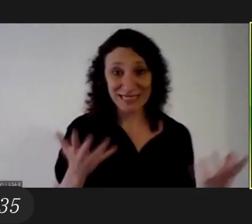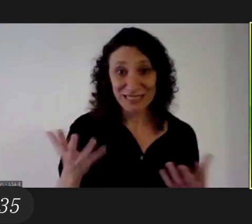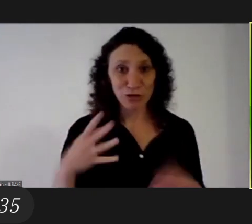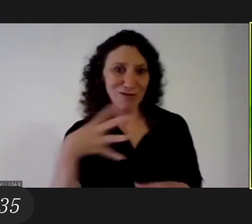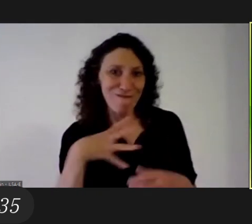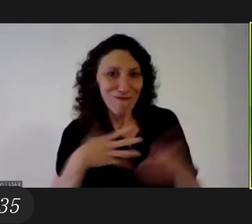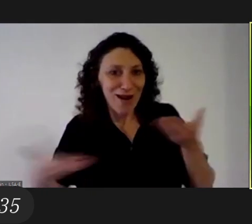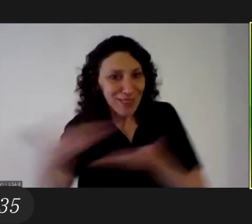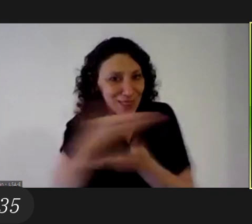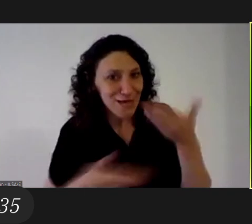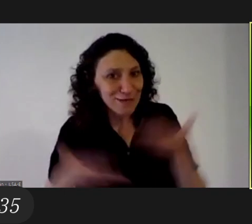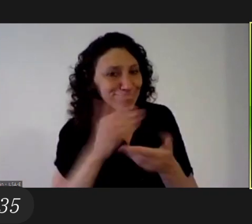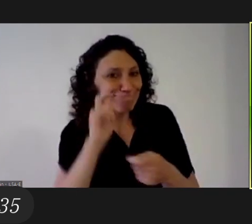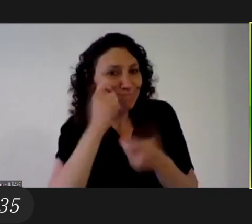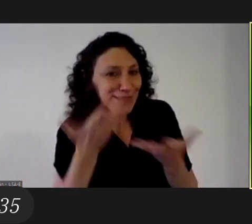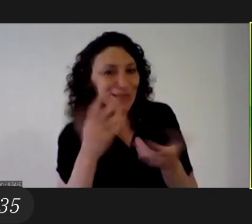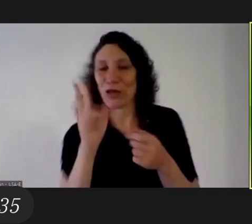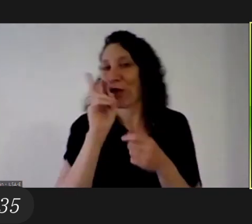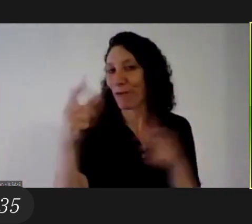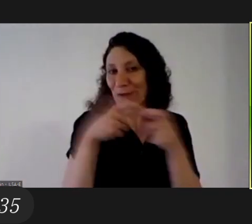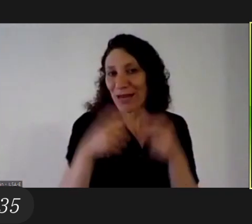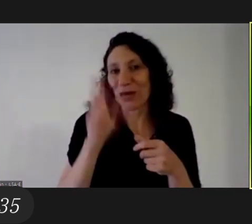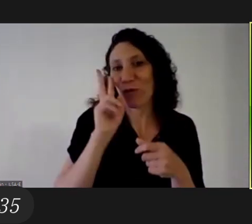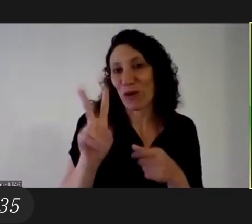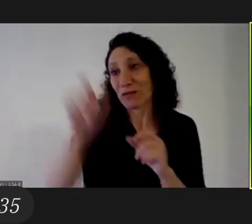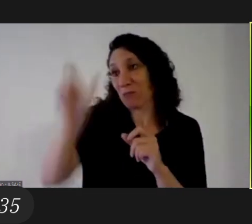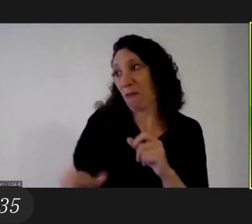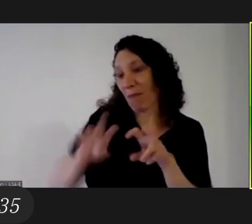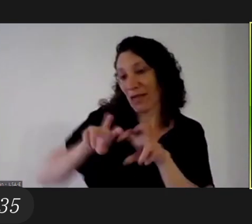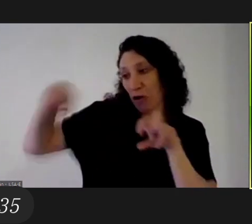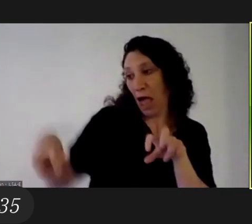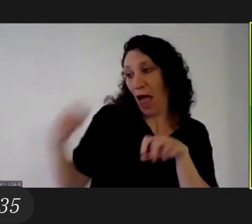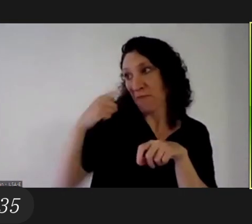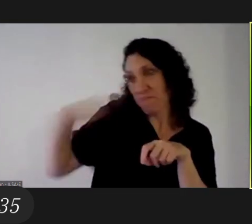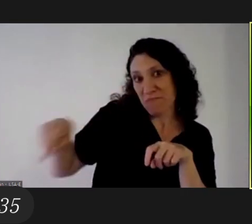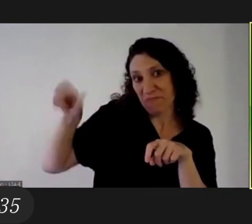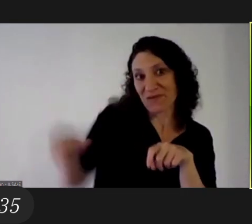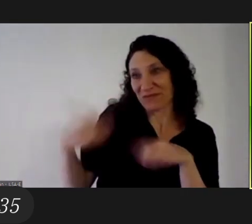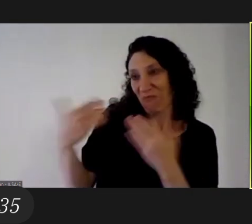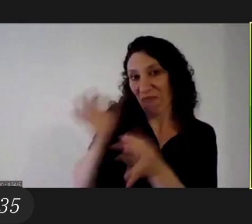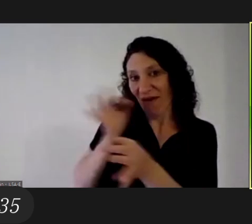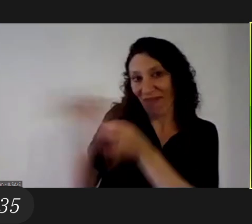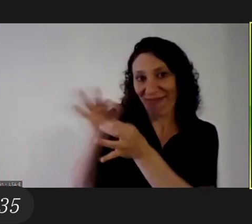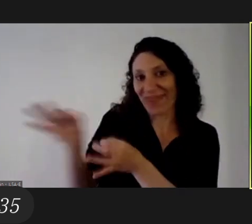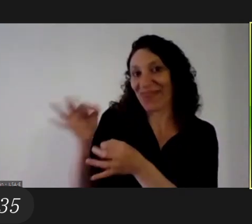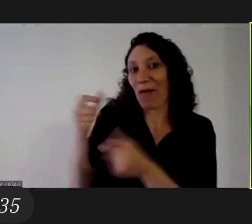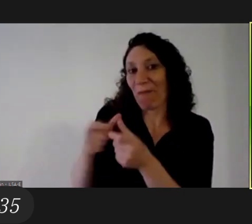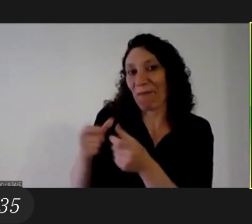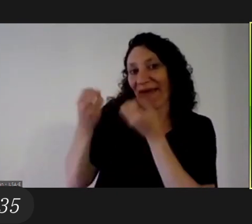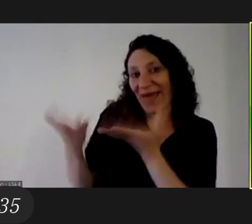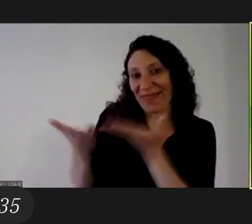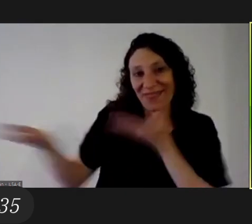possibility of enriching one another with um by uh